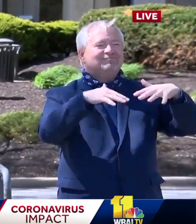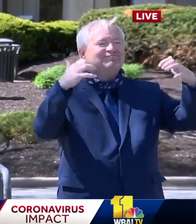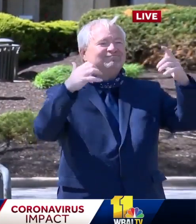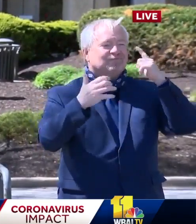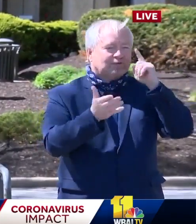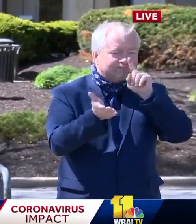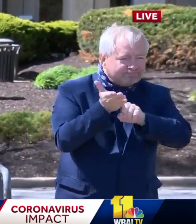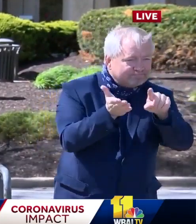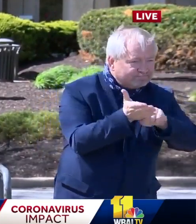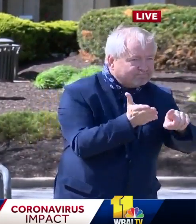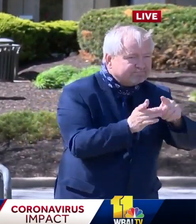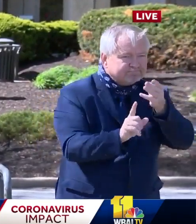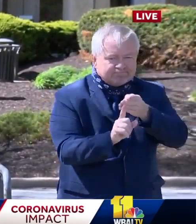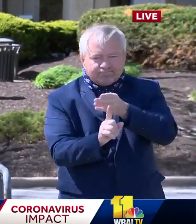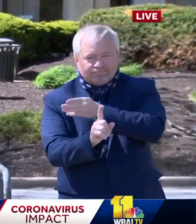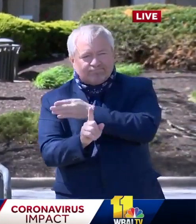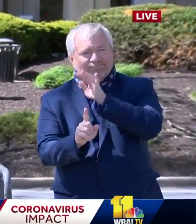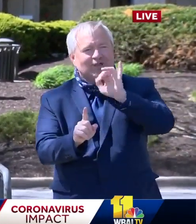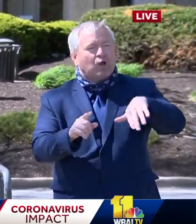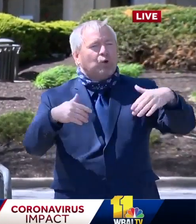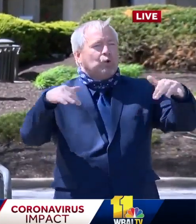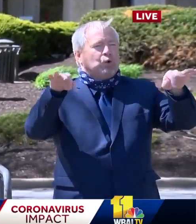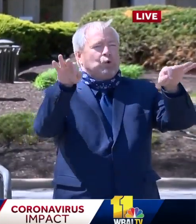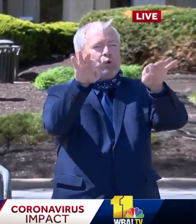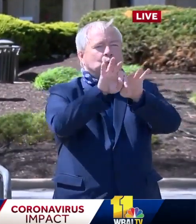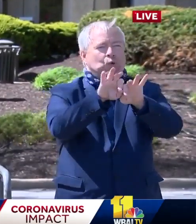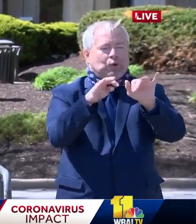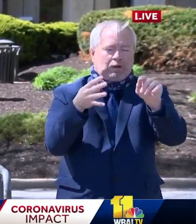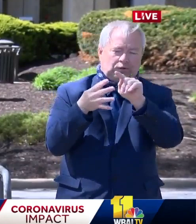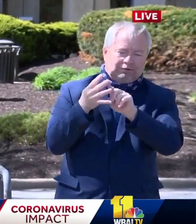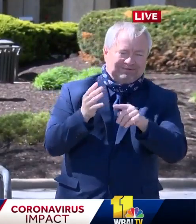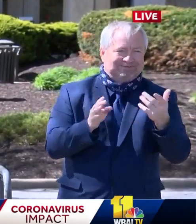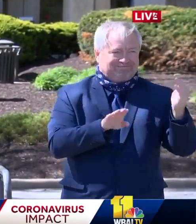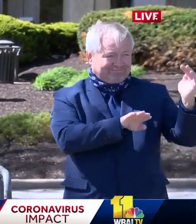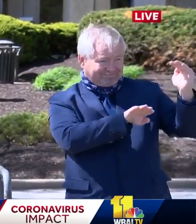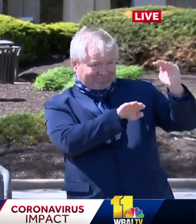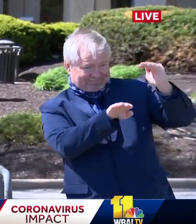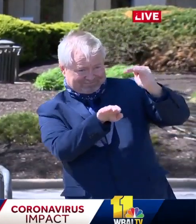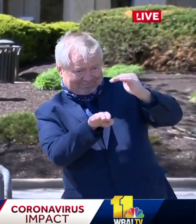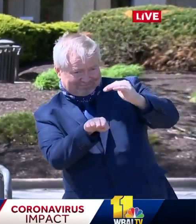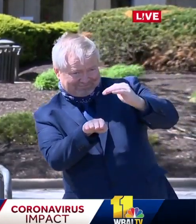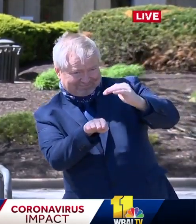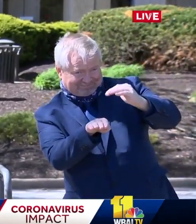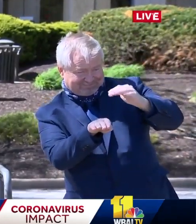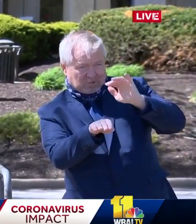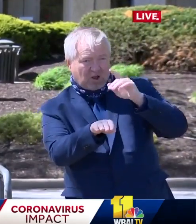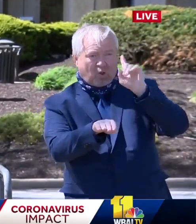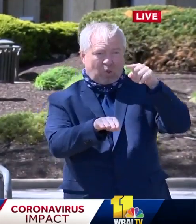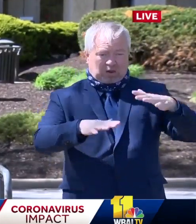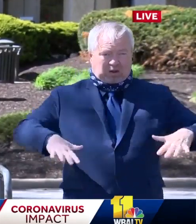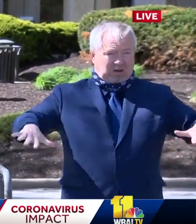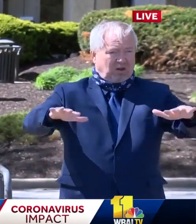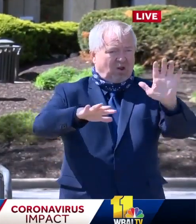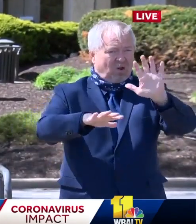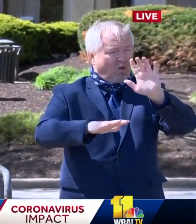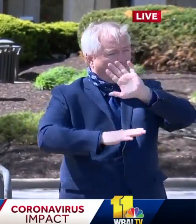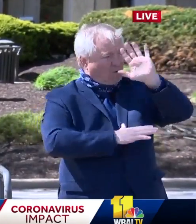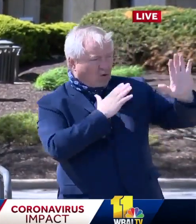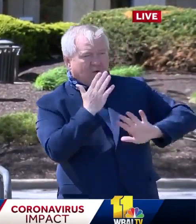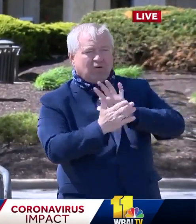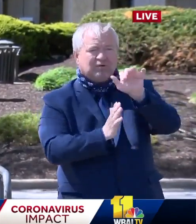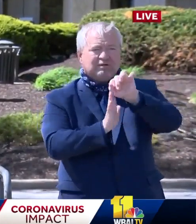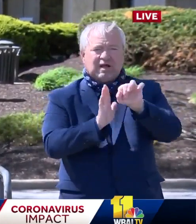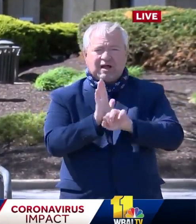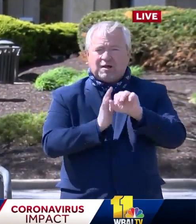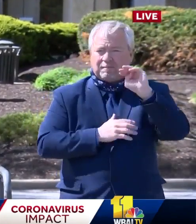to flatten the curve, not only in Prince George's, but we know that we will also flatten the curve throughout the state. And in conjunction with that, I've been able to, uh, to